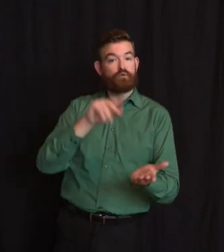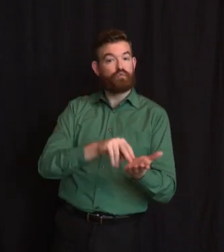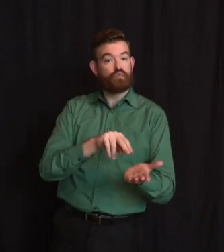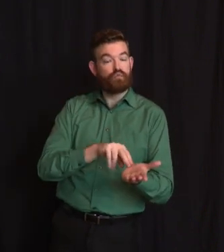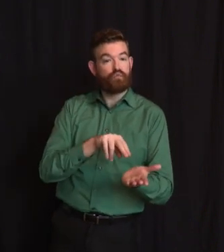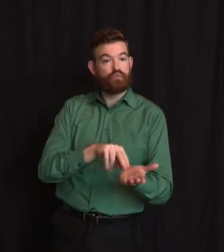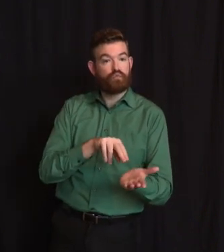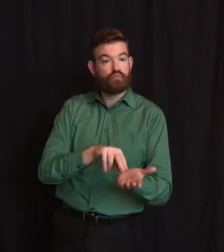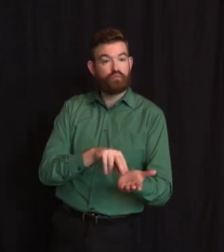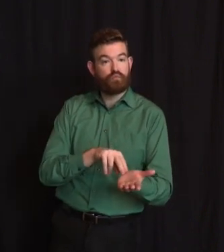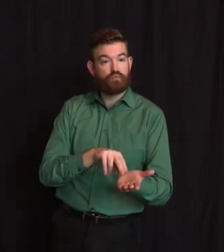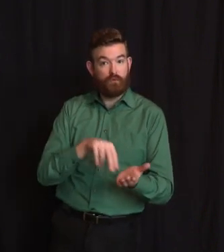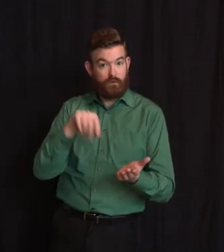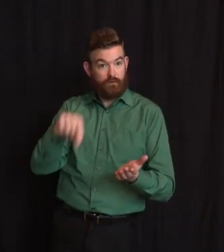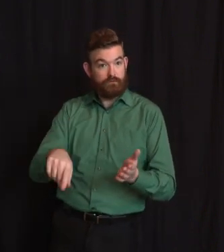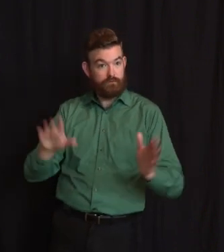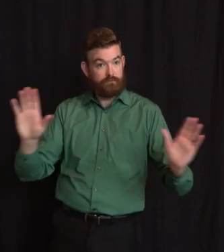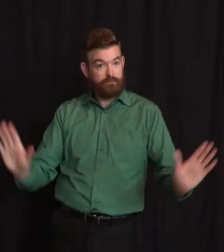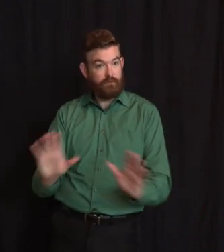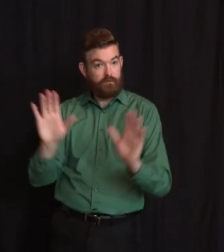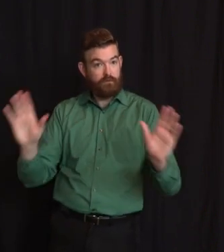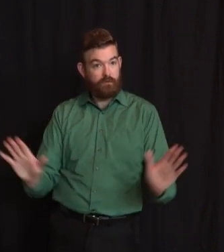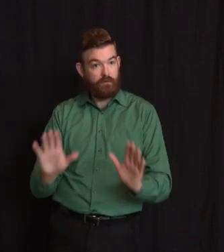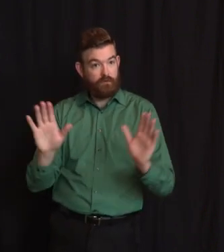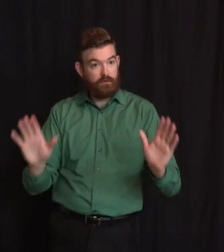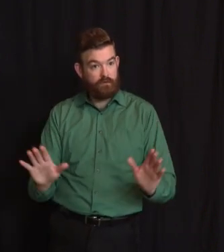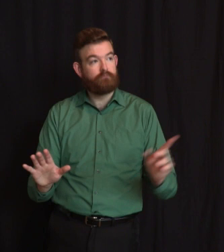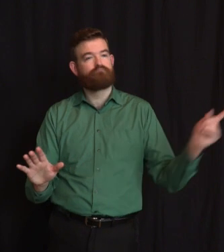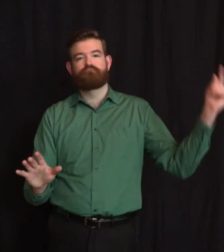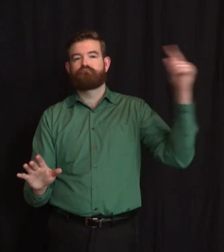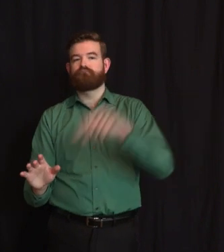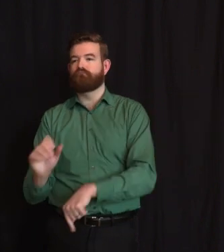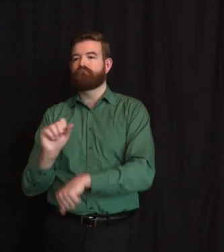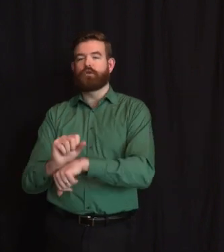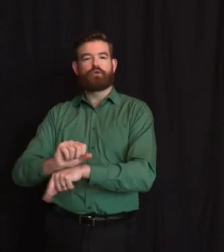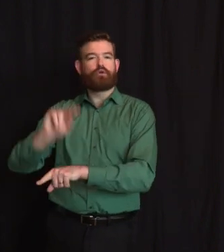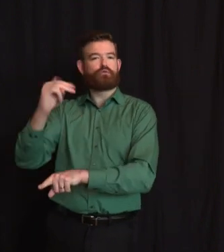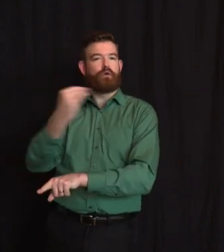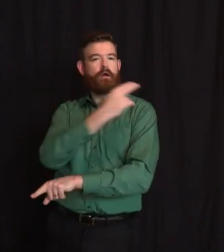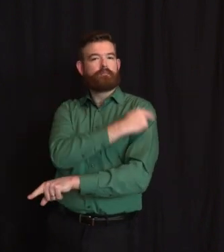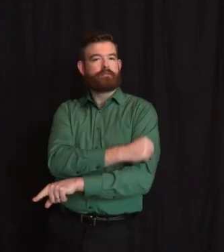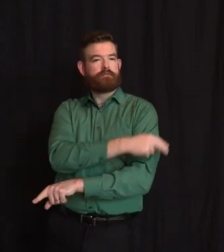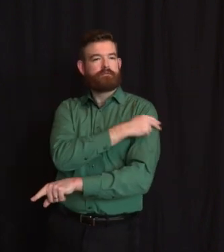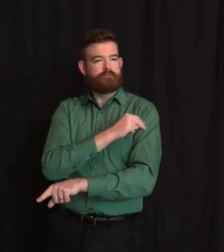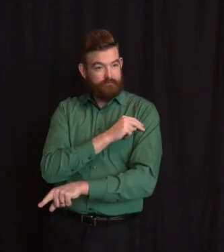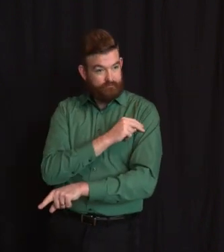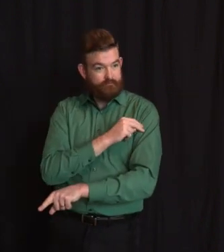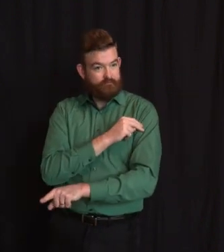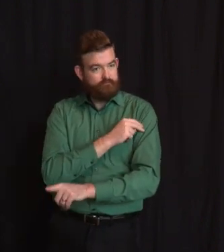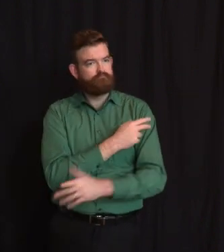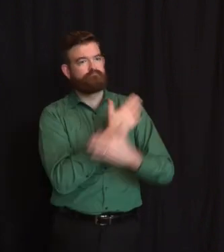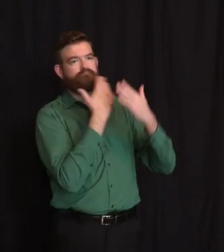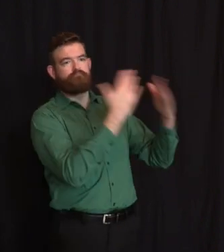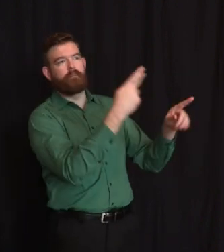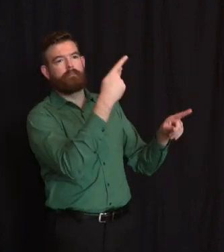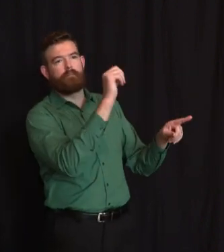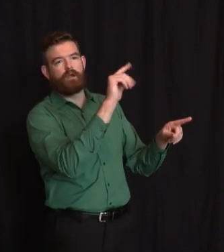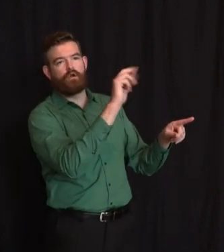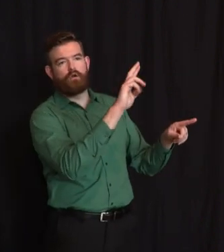So a shout out to Peter Benko, a New Jersey fellow. As the governor mentioned, our field medical stations have a current